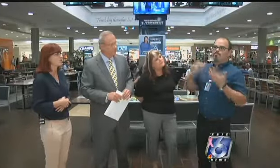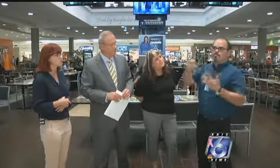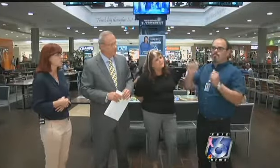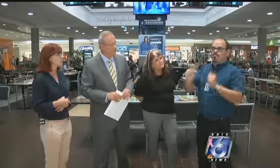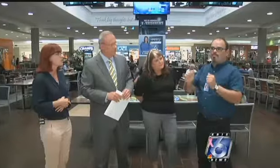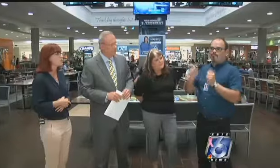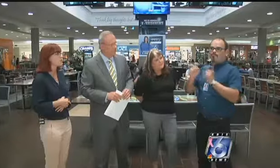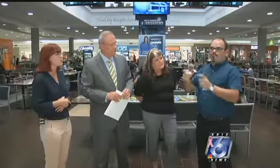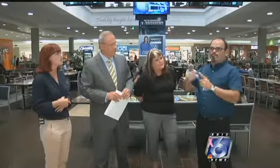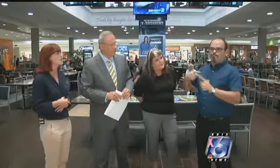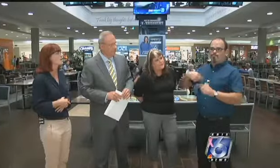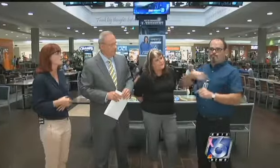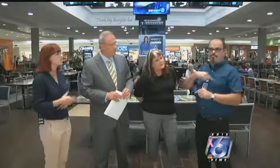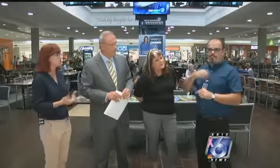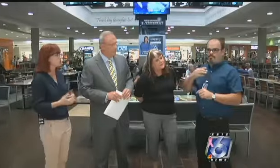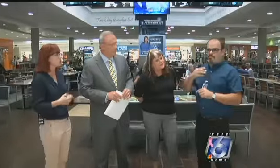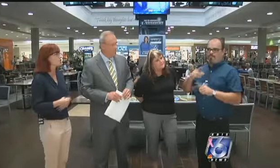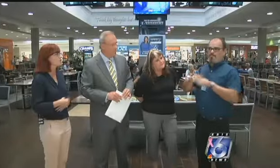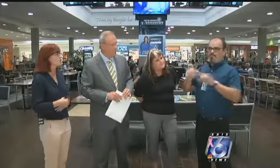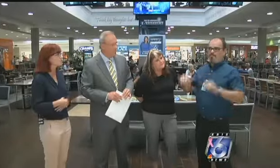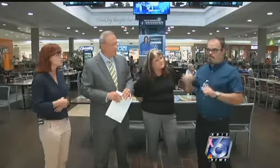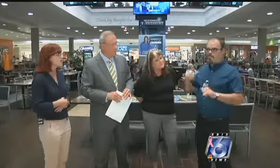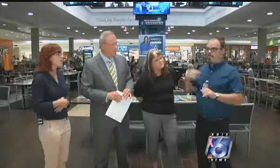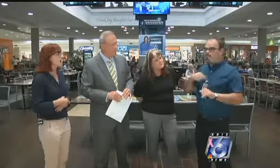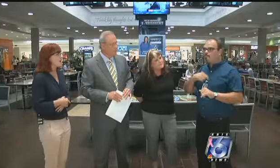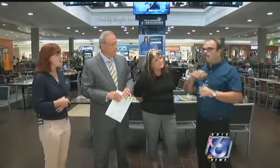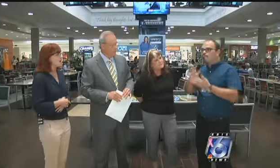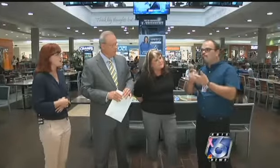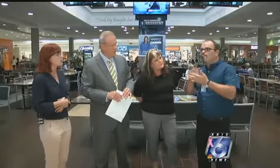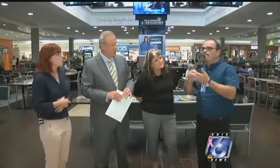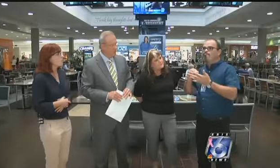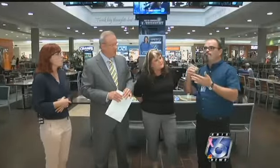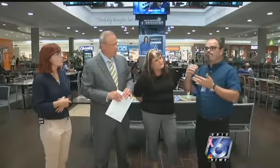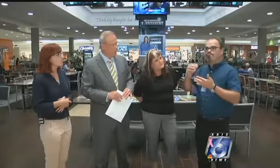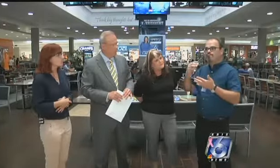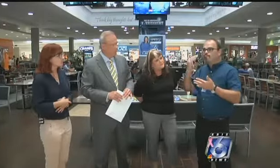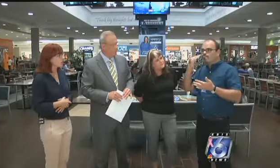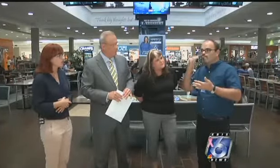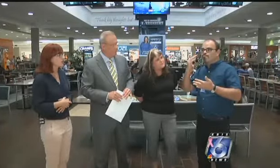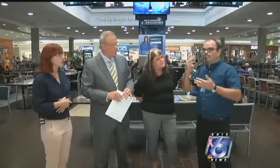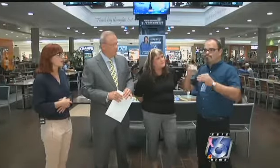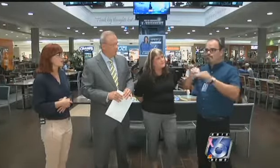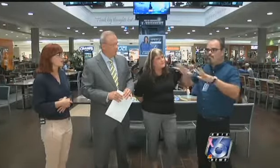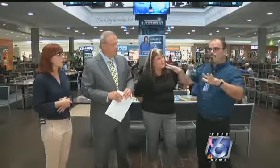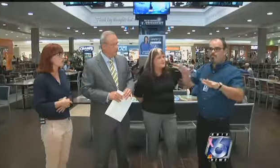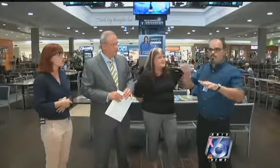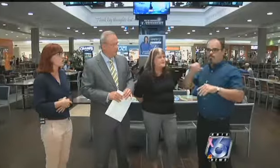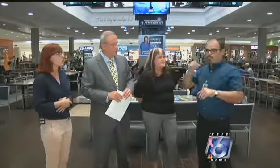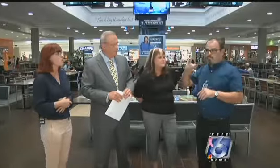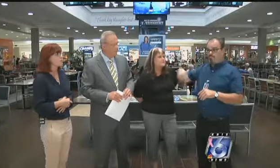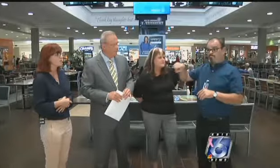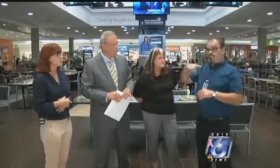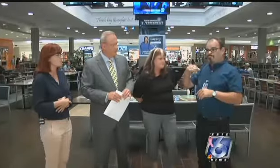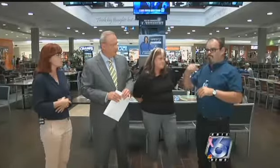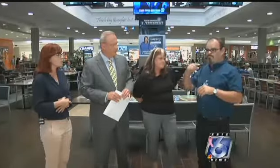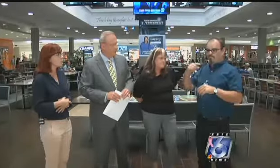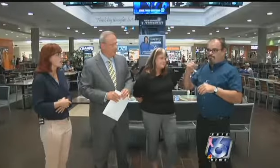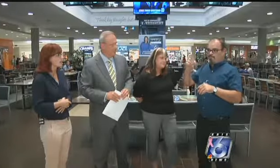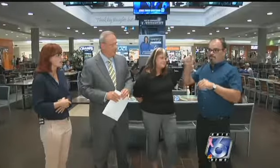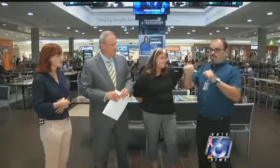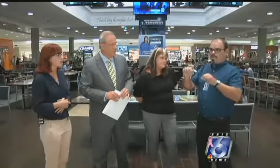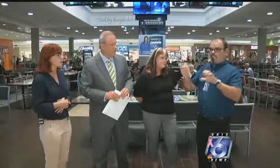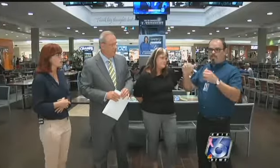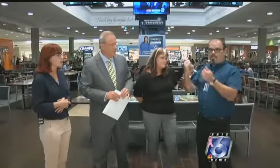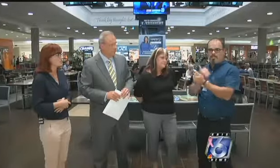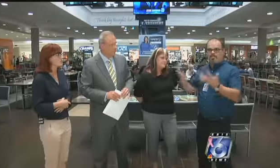excited and really looking forward to his inspirational speech and what we can learn and come to know and help spread the